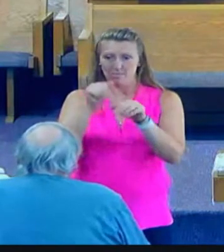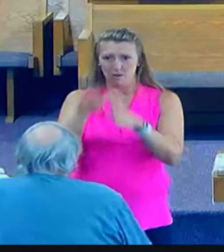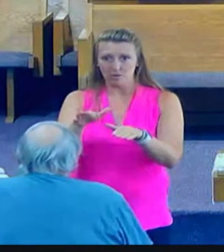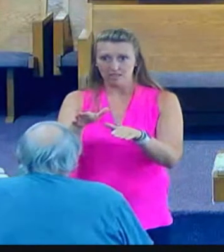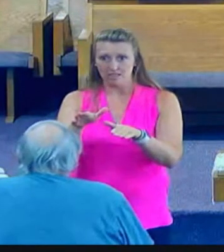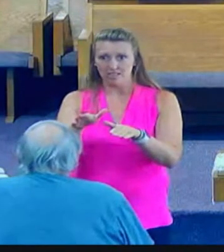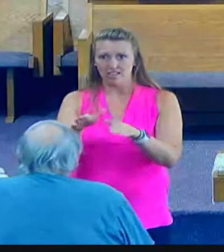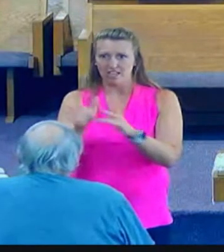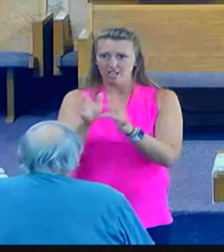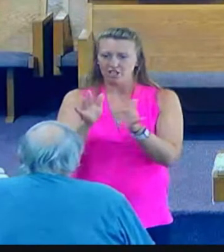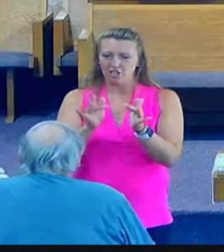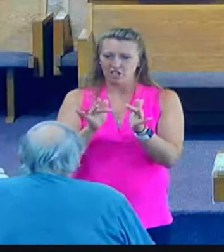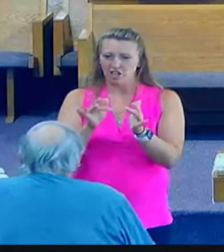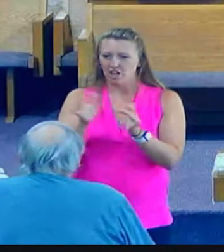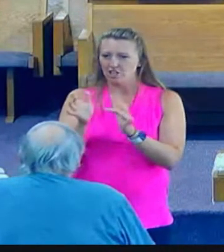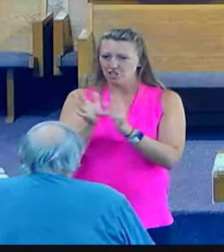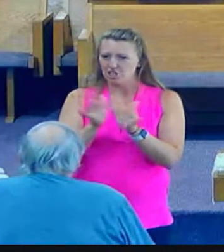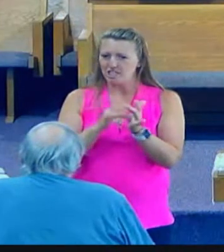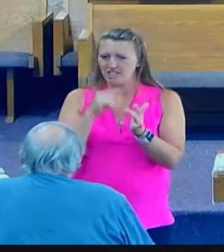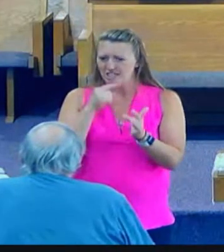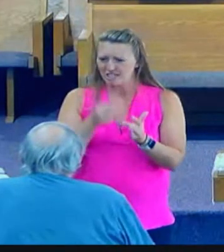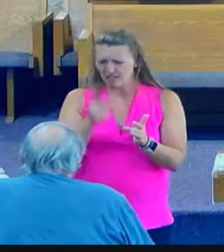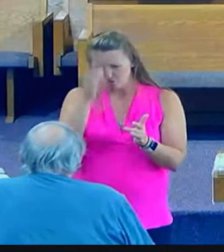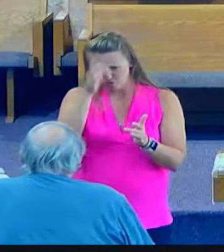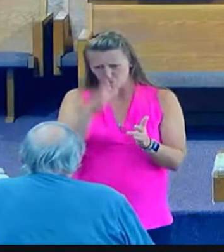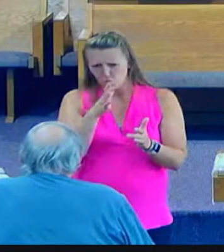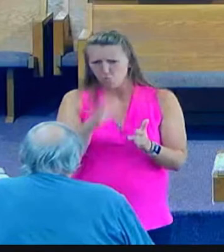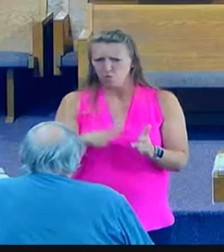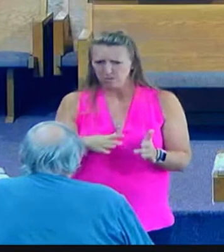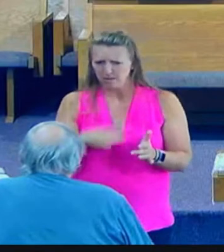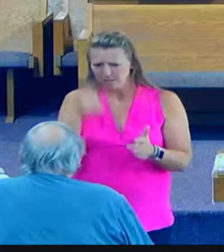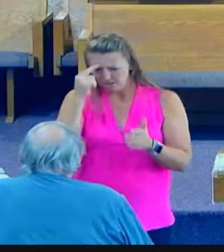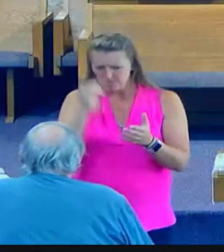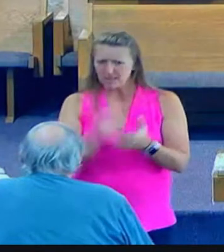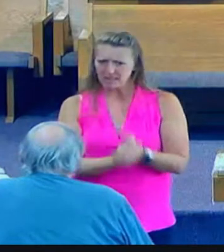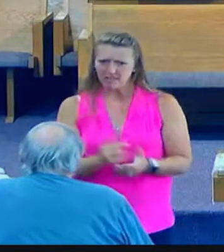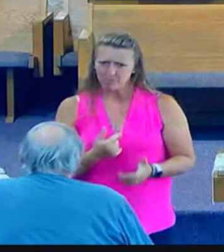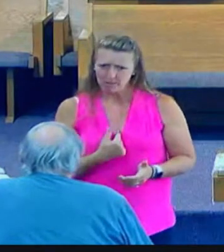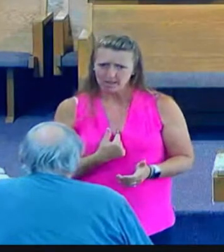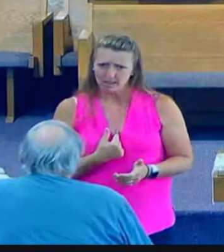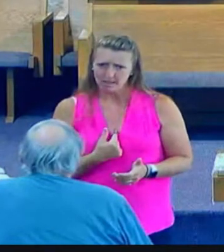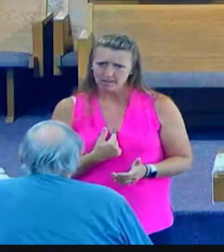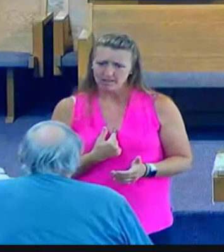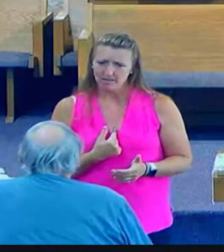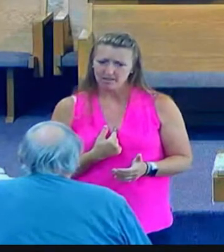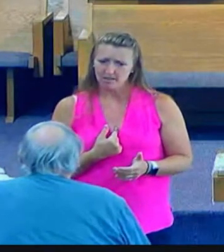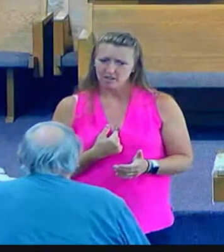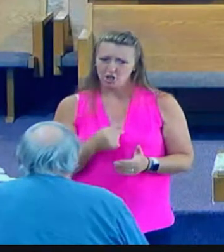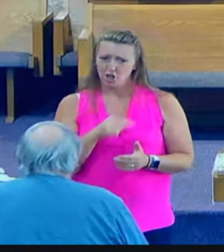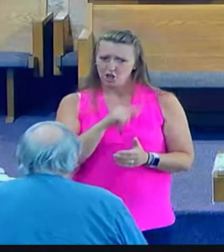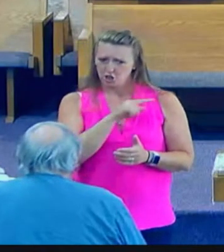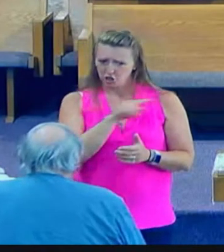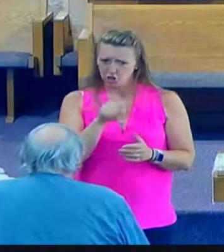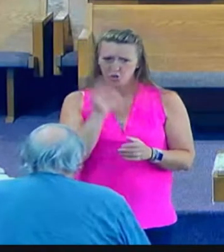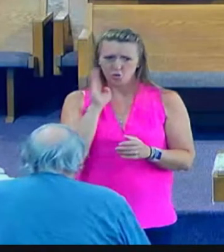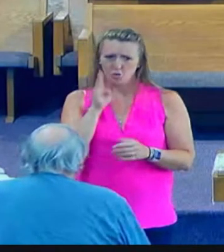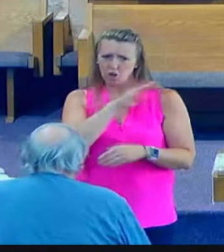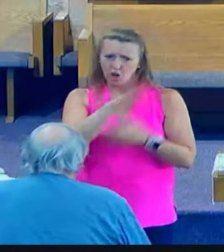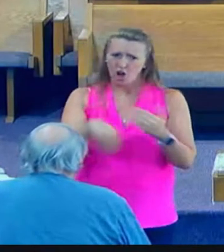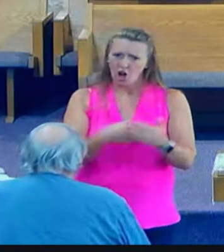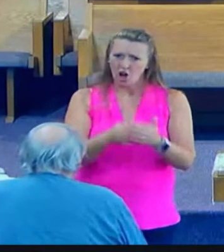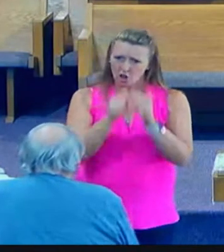believe me, the hour is coming when neither on this mountain or in Jerusalem people will worship the father.